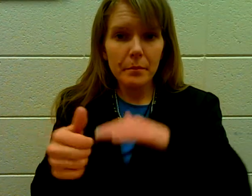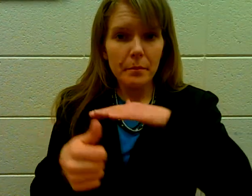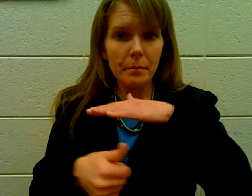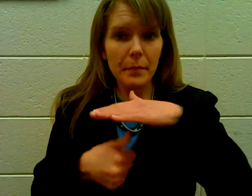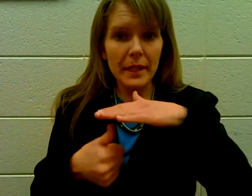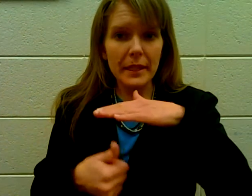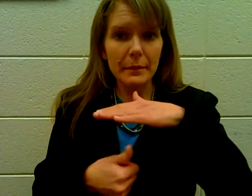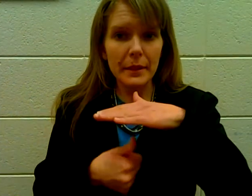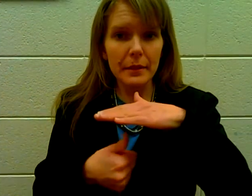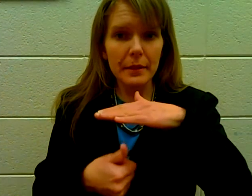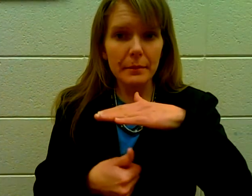Basement.